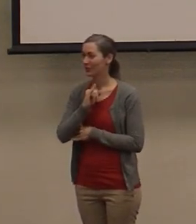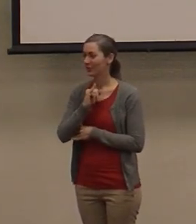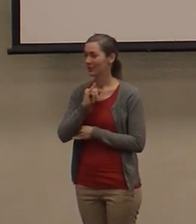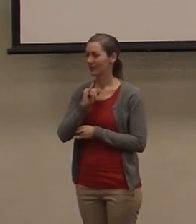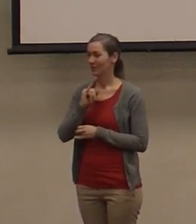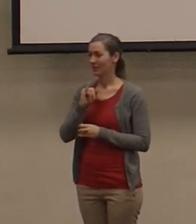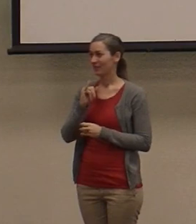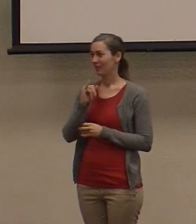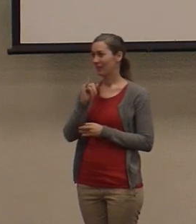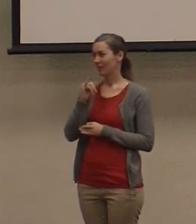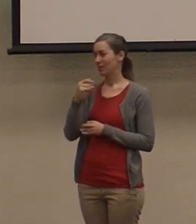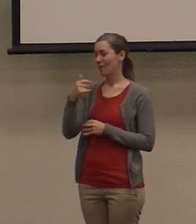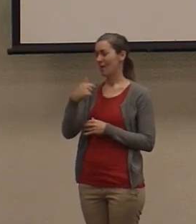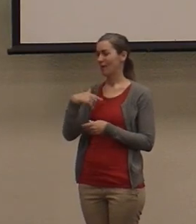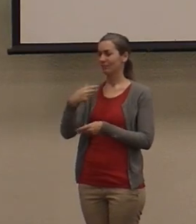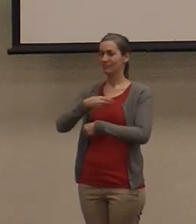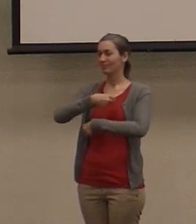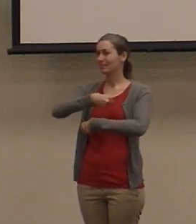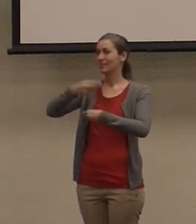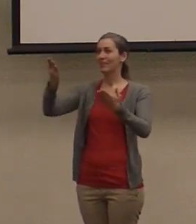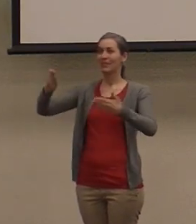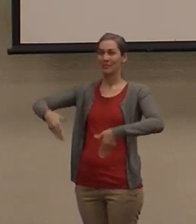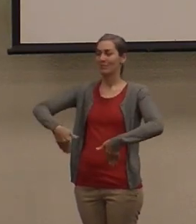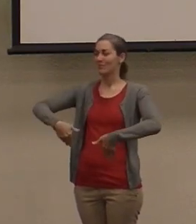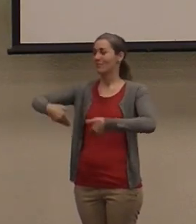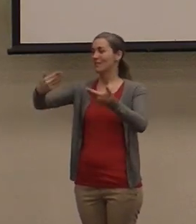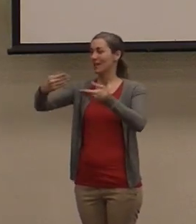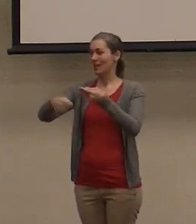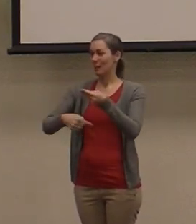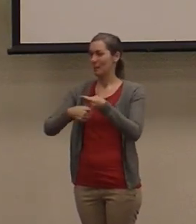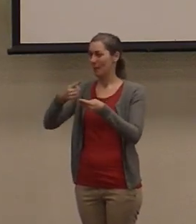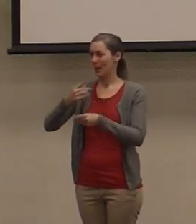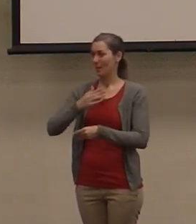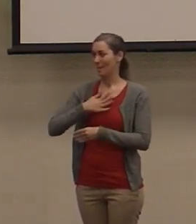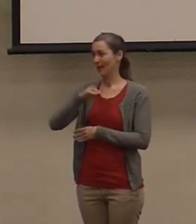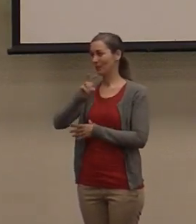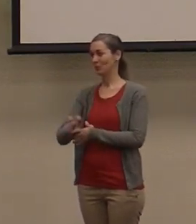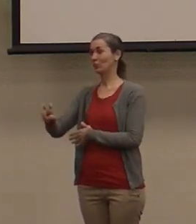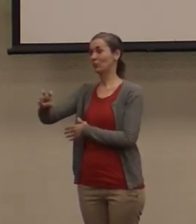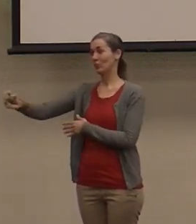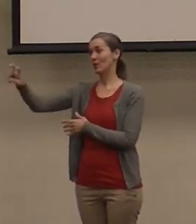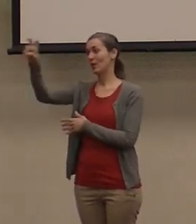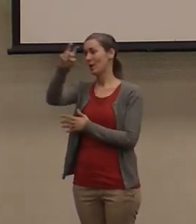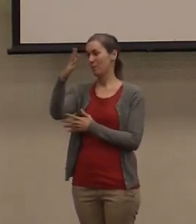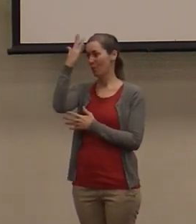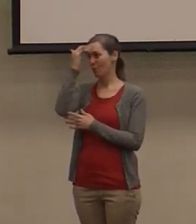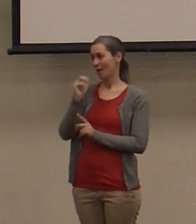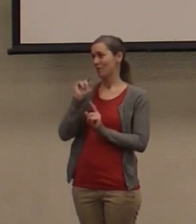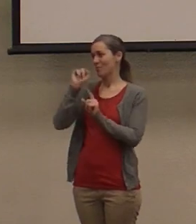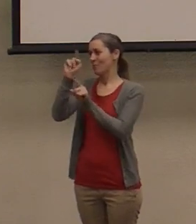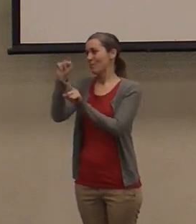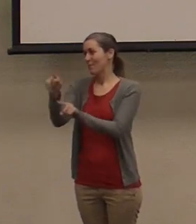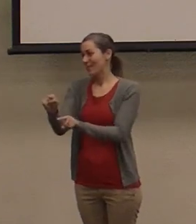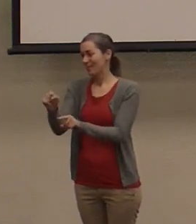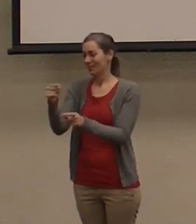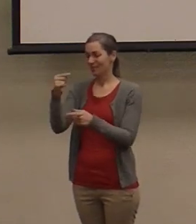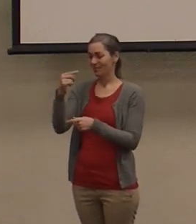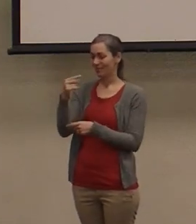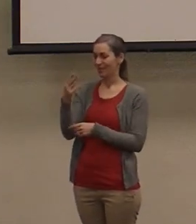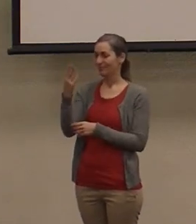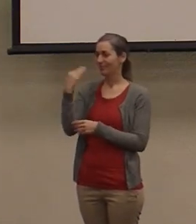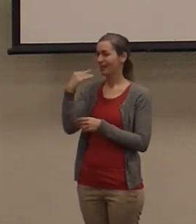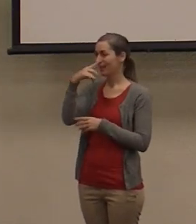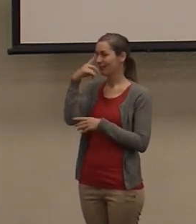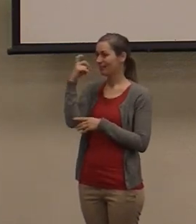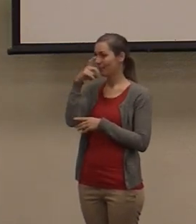being able to give a presentation about what the trip was like, and even why we went on that trip. This summer, Tony